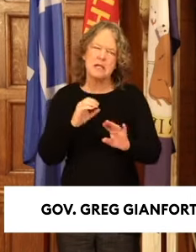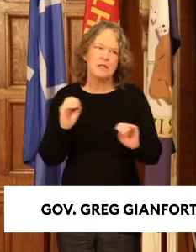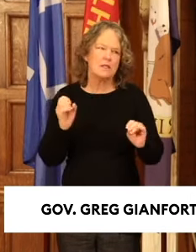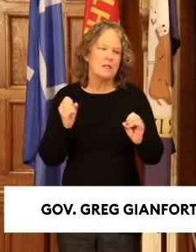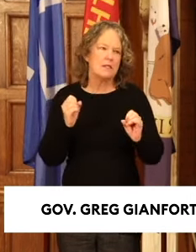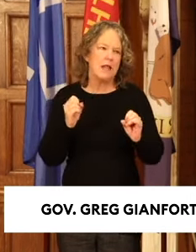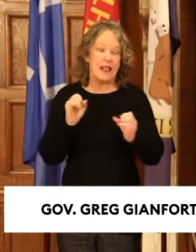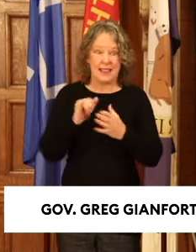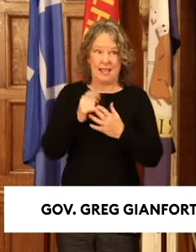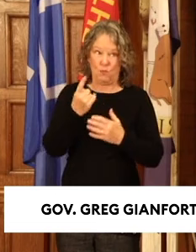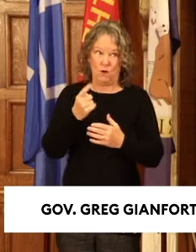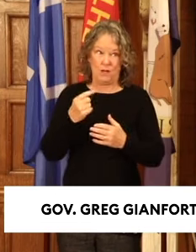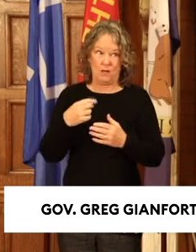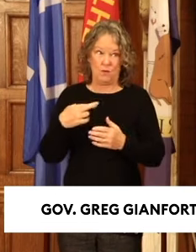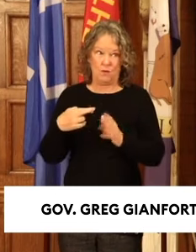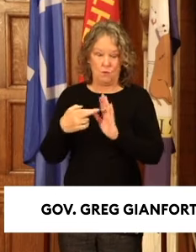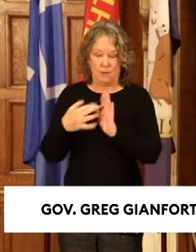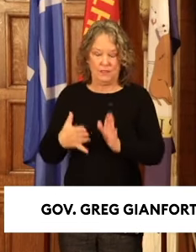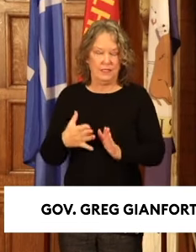hasn't been in. Sure.